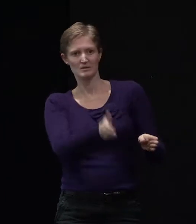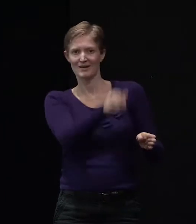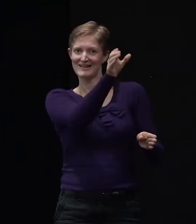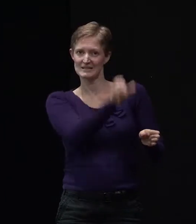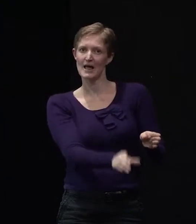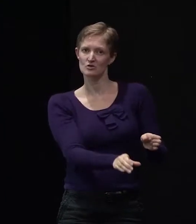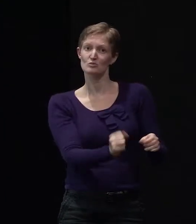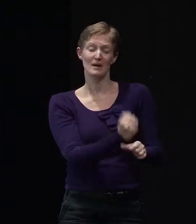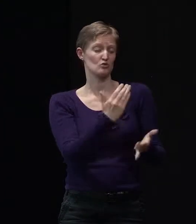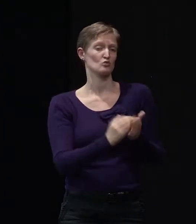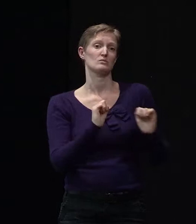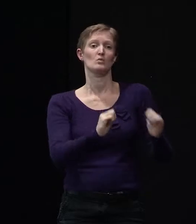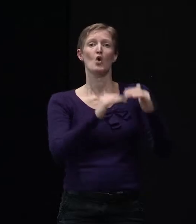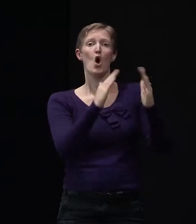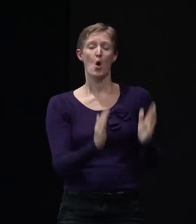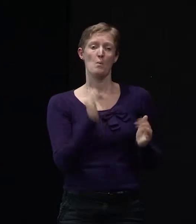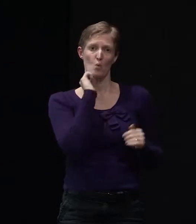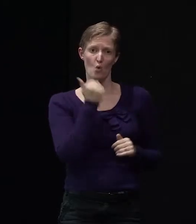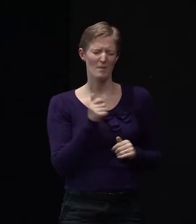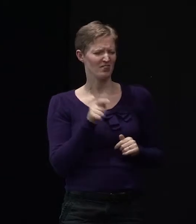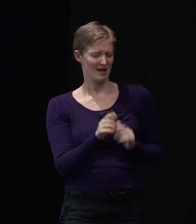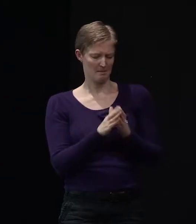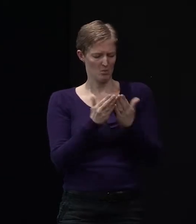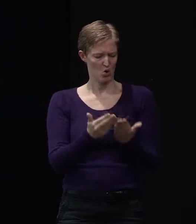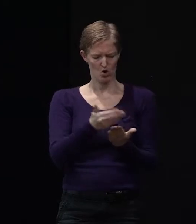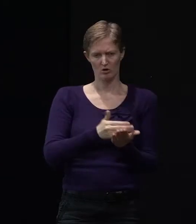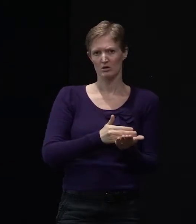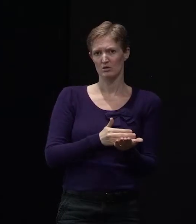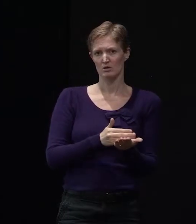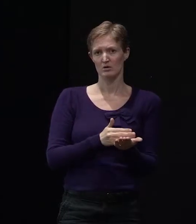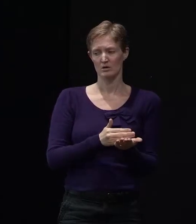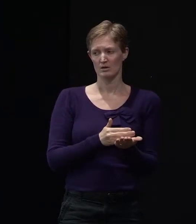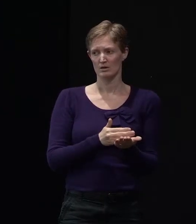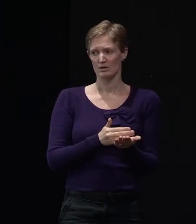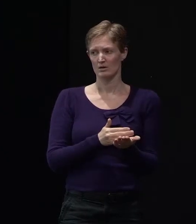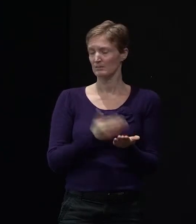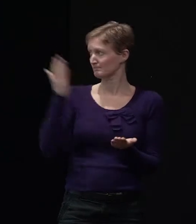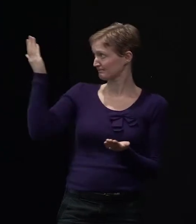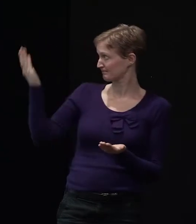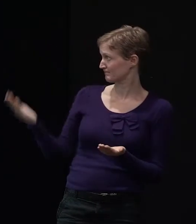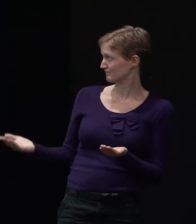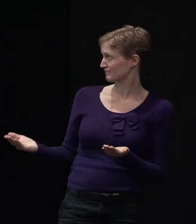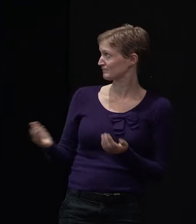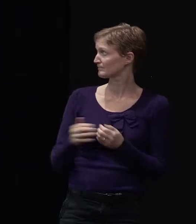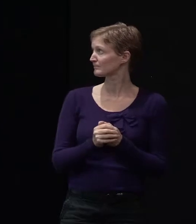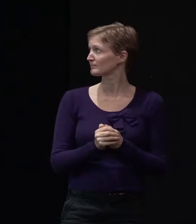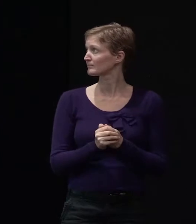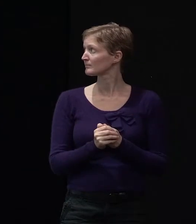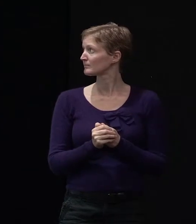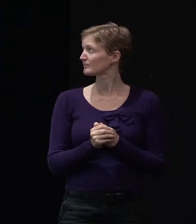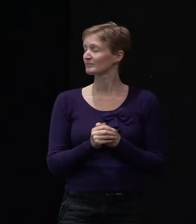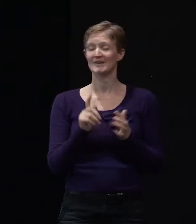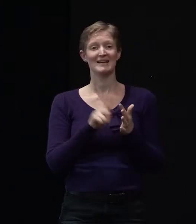and comfortable house. And that publication, which ECA, Energy Efficiency and Conservation Authority,